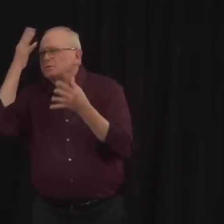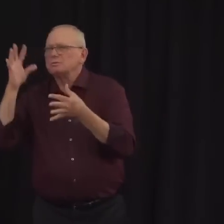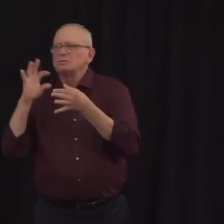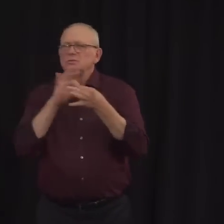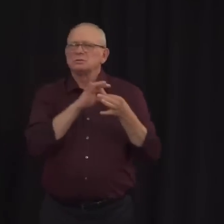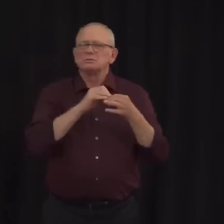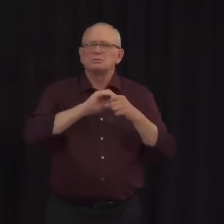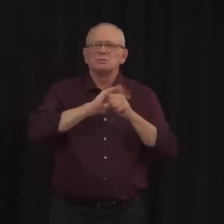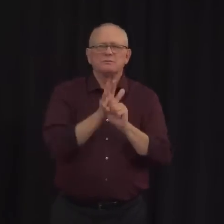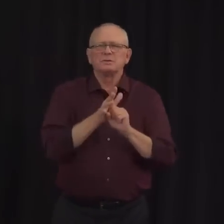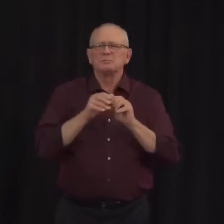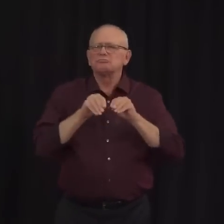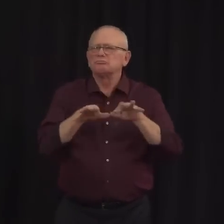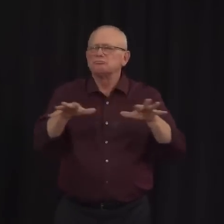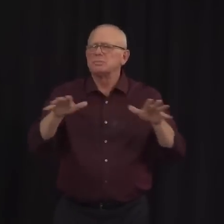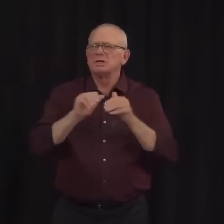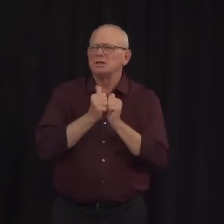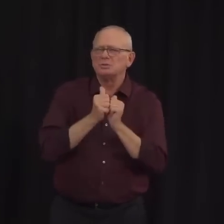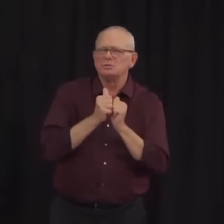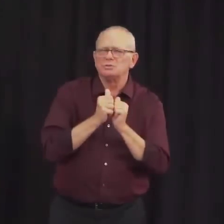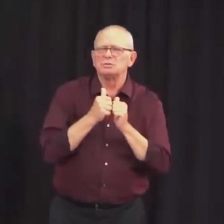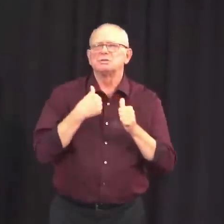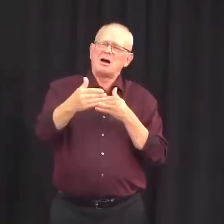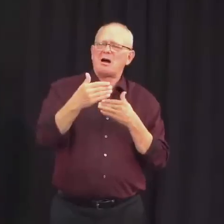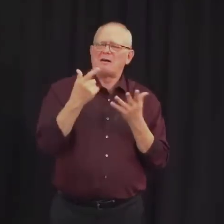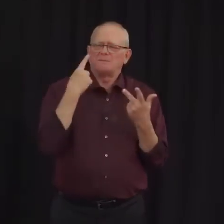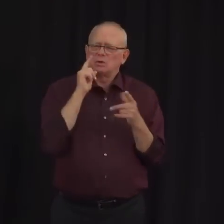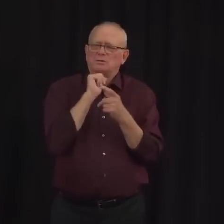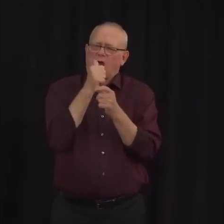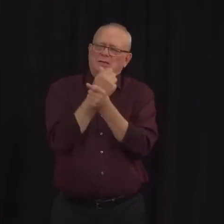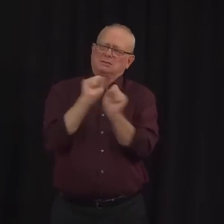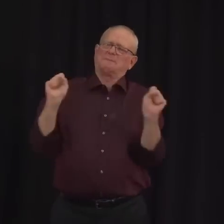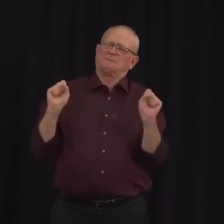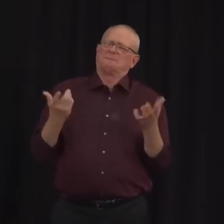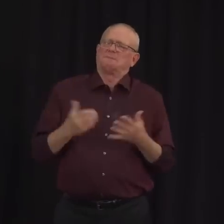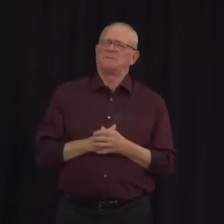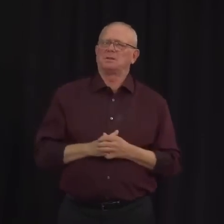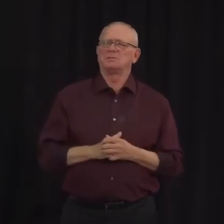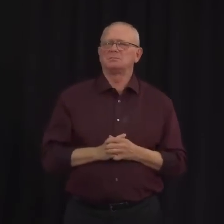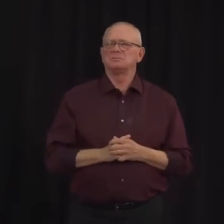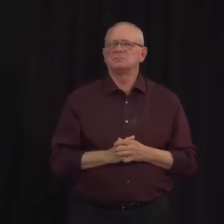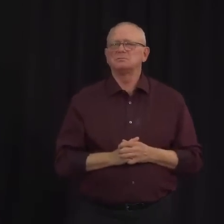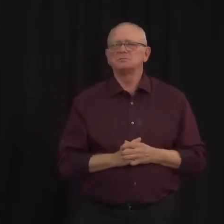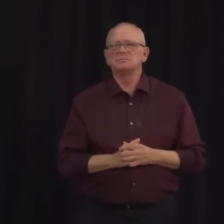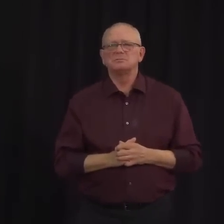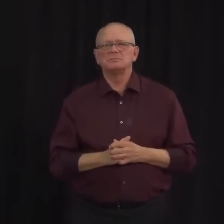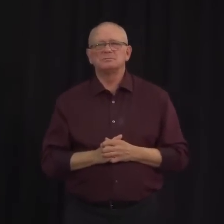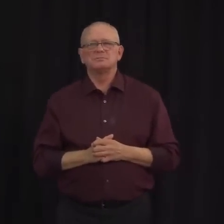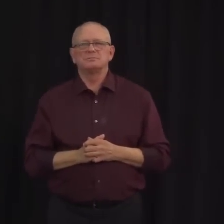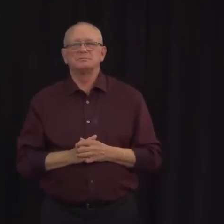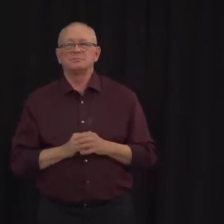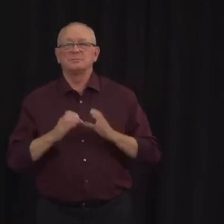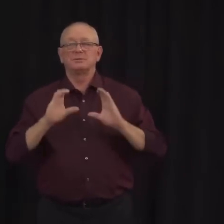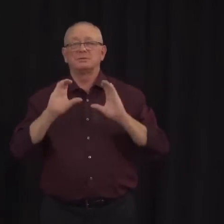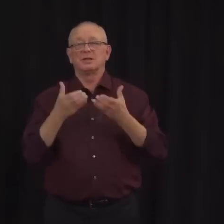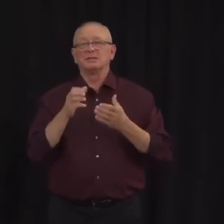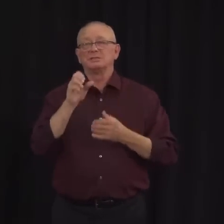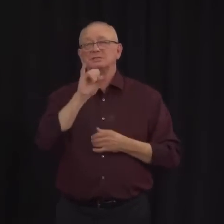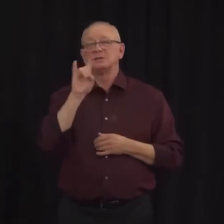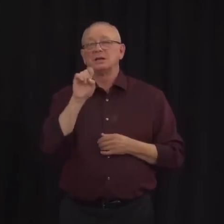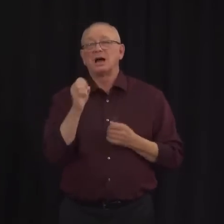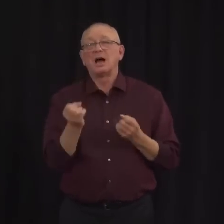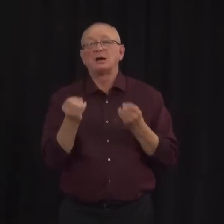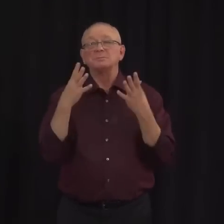us and how we see the virus spreading in Alberta. The question of class sizes is one that Deputy Minister